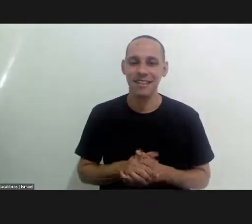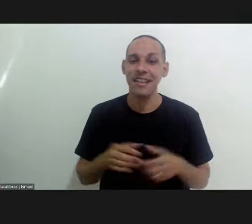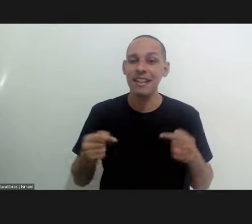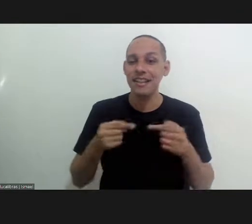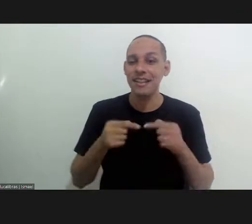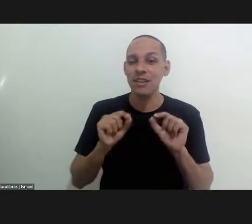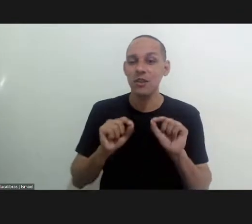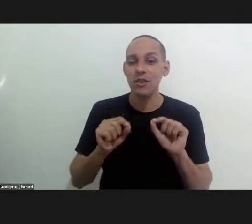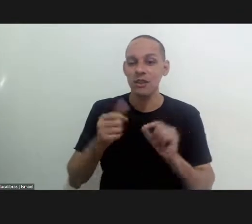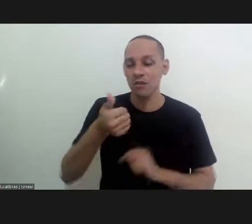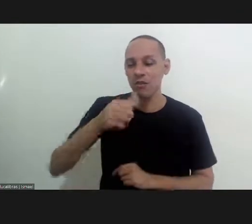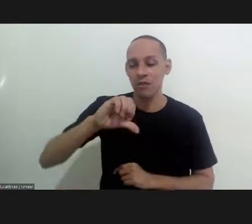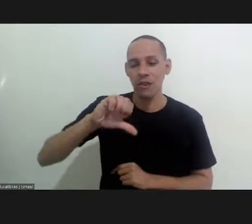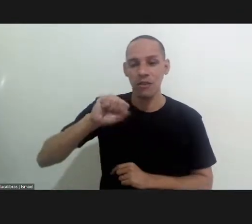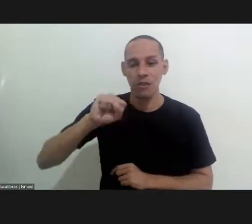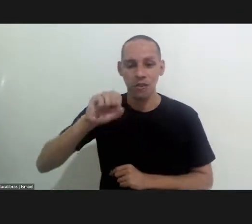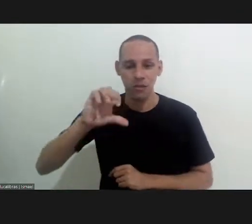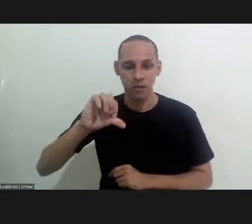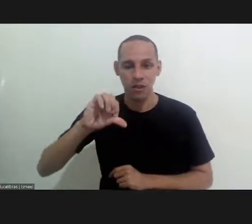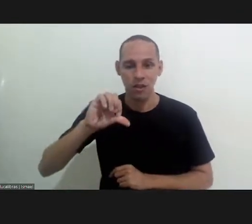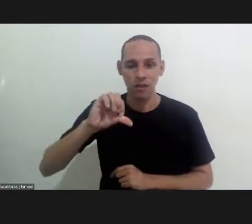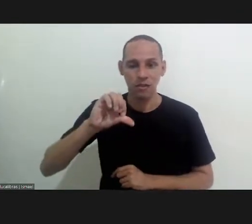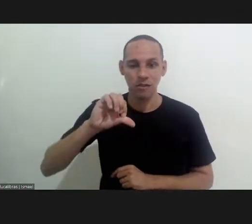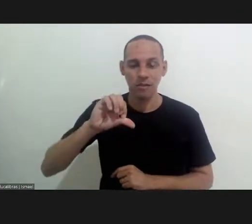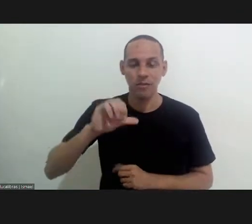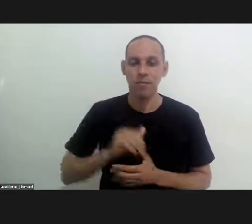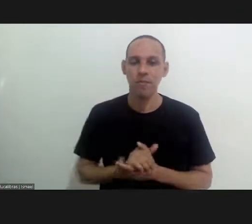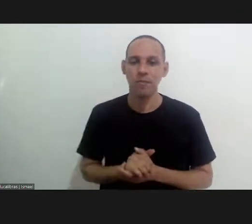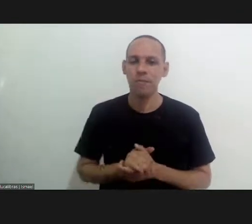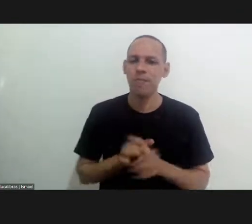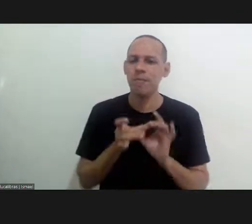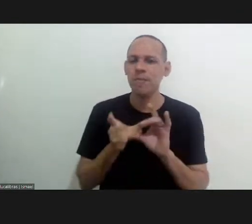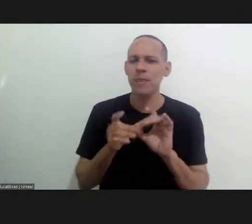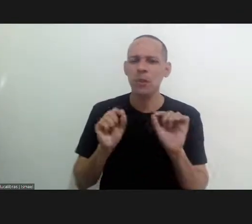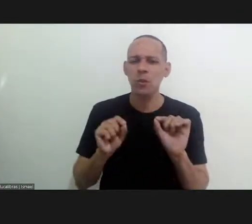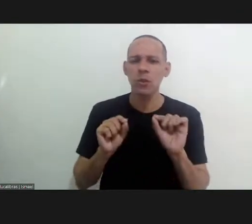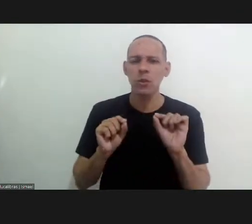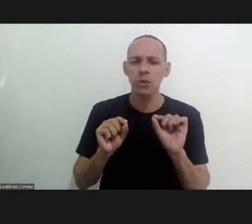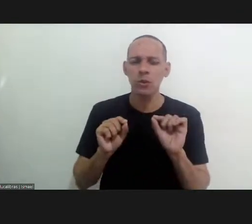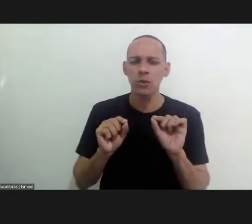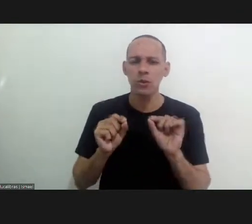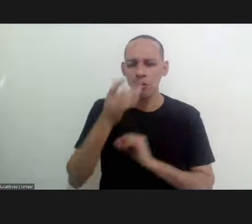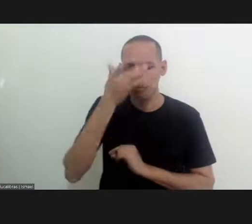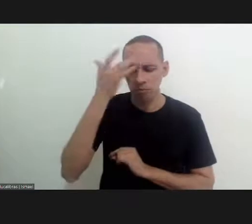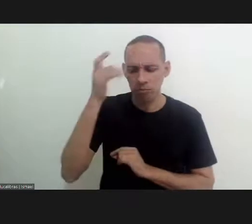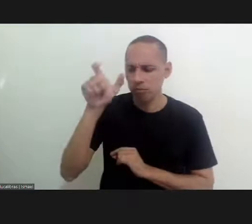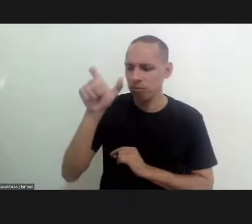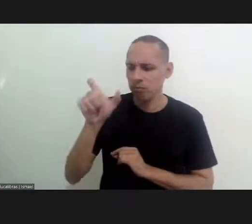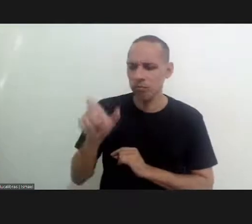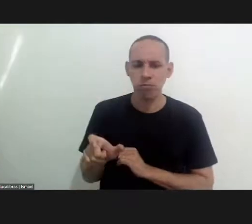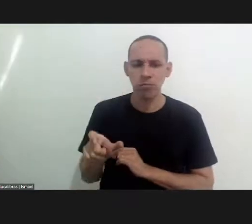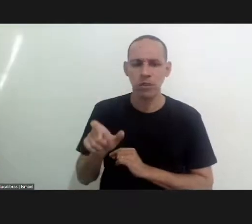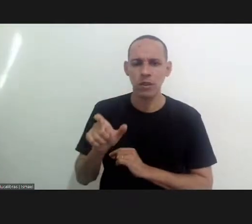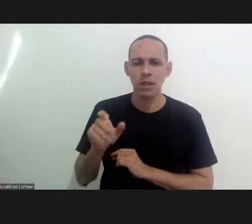was publishing these articles in 89 as a coincidence with an editor